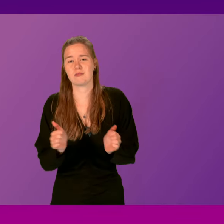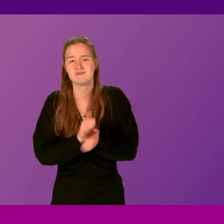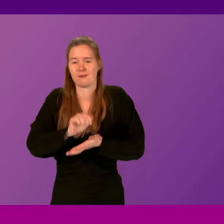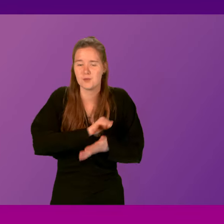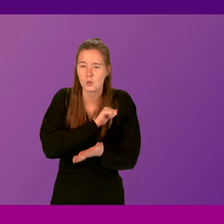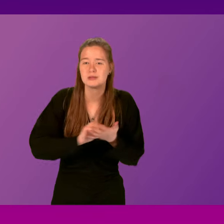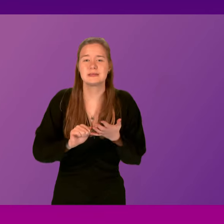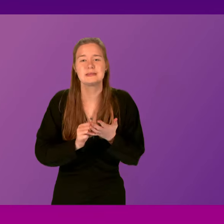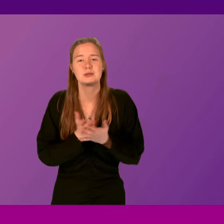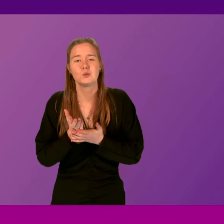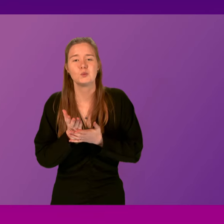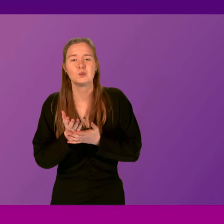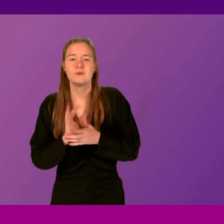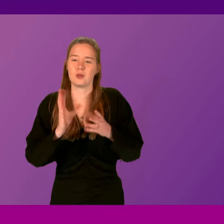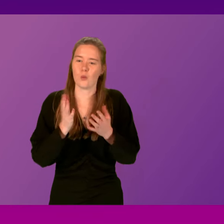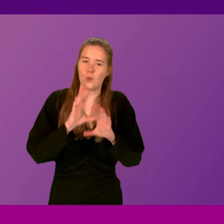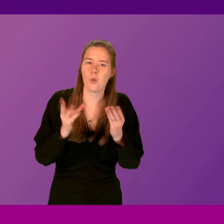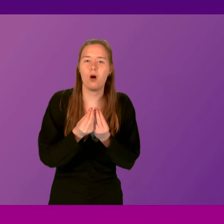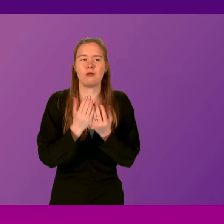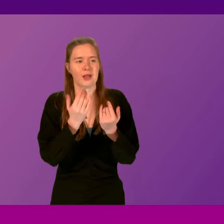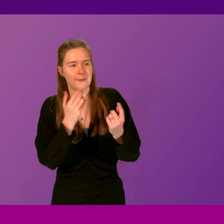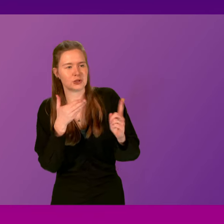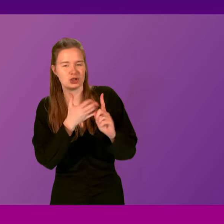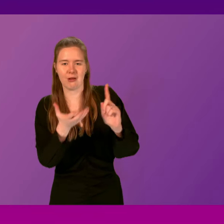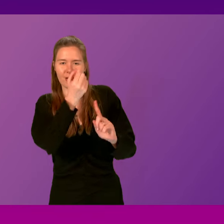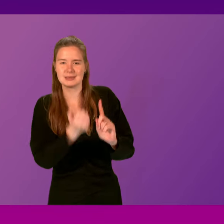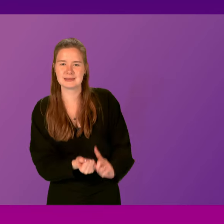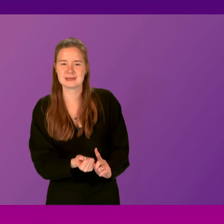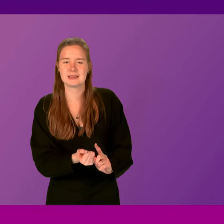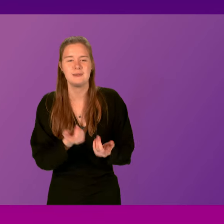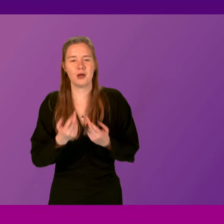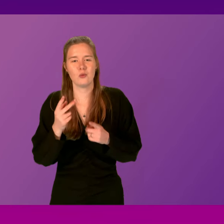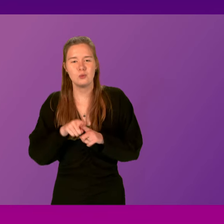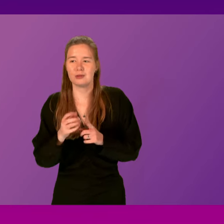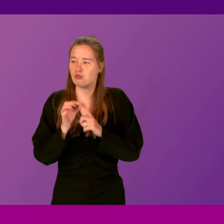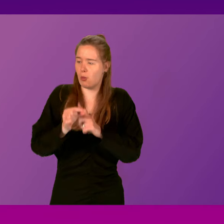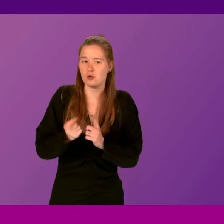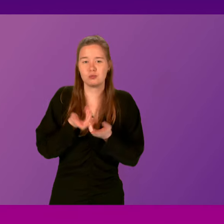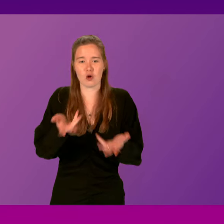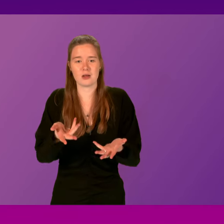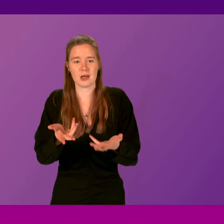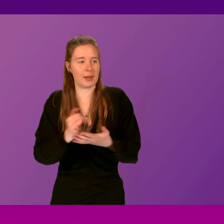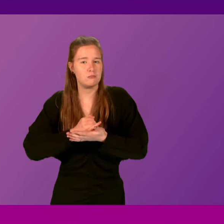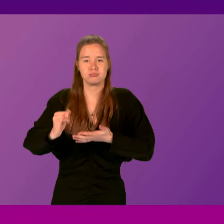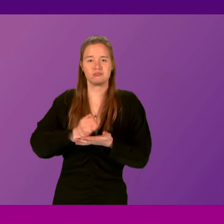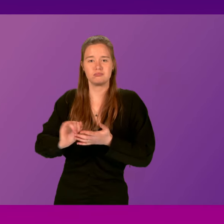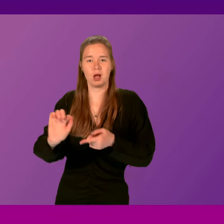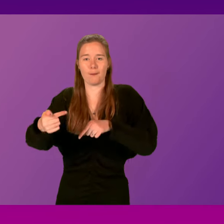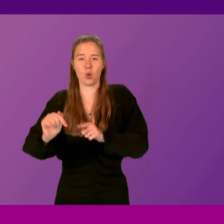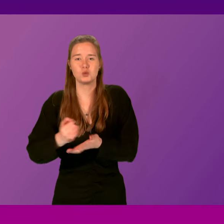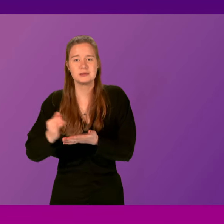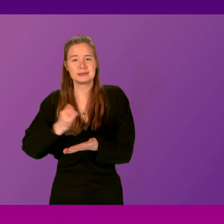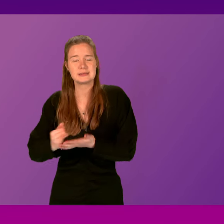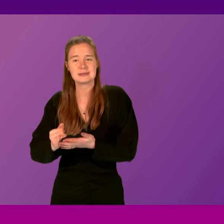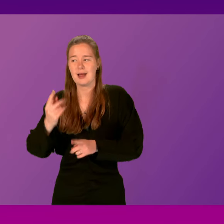parliament for those world-leading climate change targets. But what's most galling is that every time we bring proposals forward, they seem to be opposed by the opposition